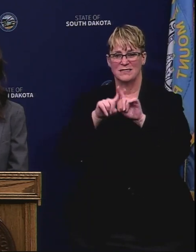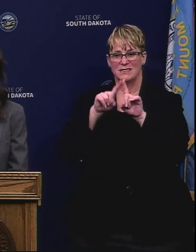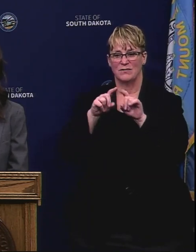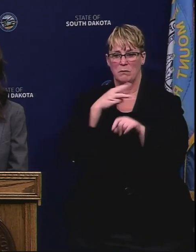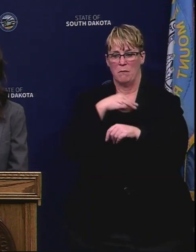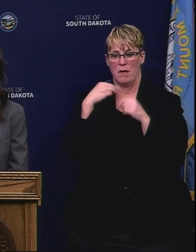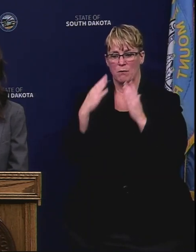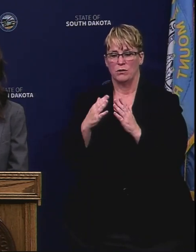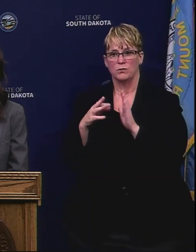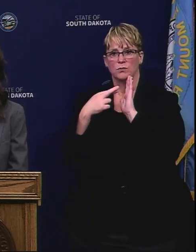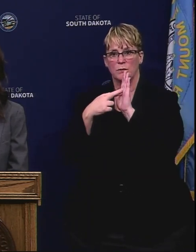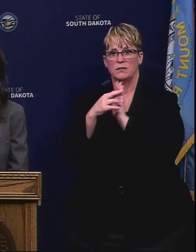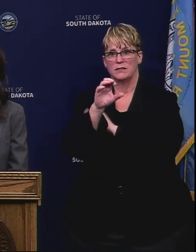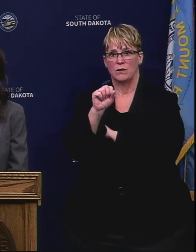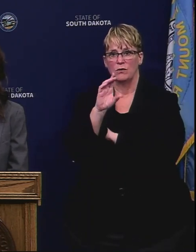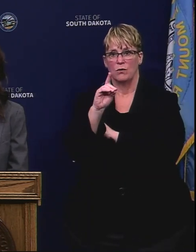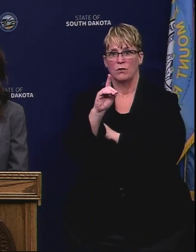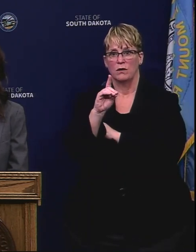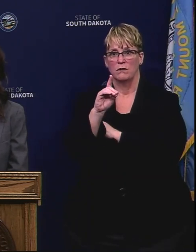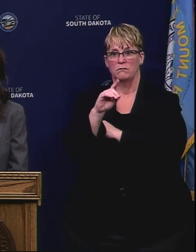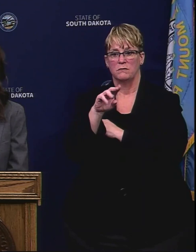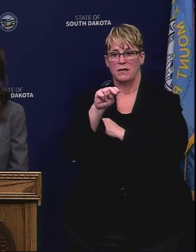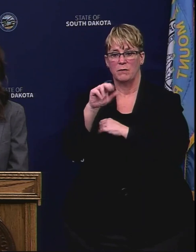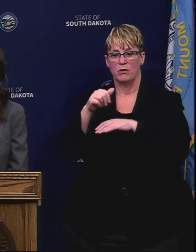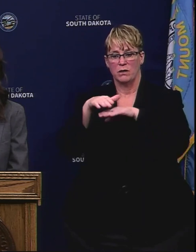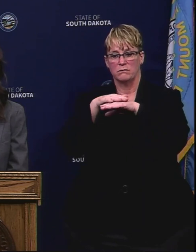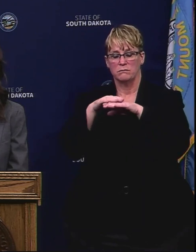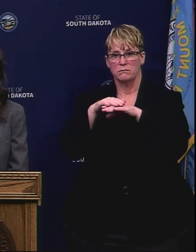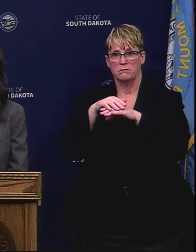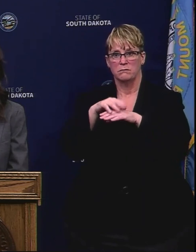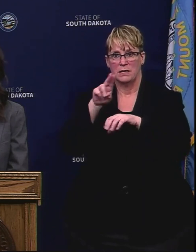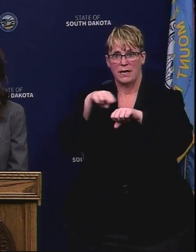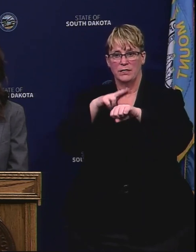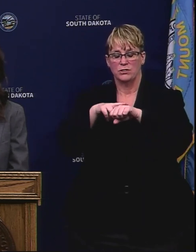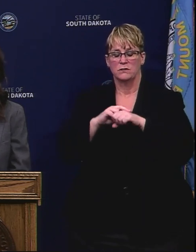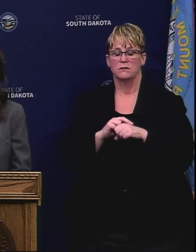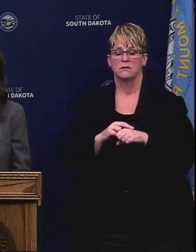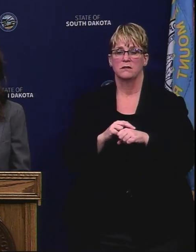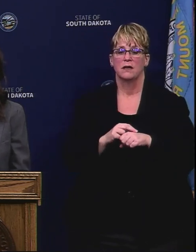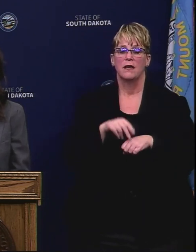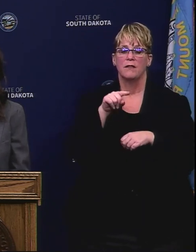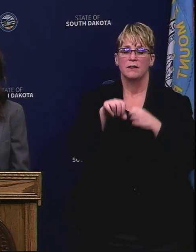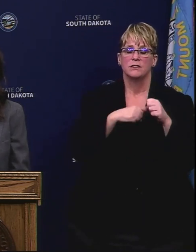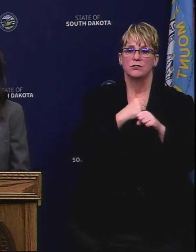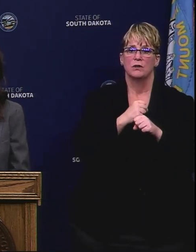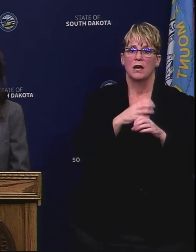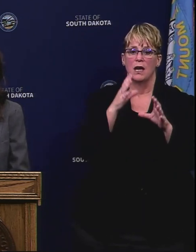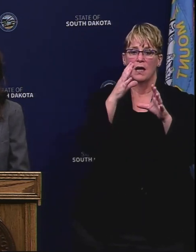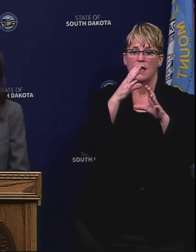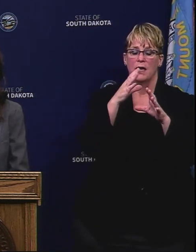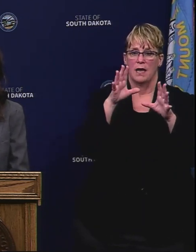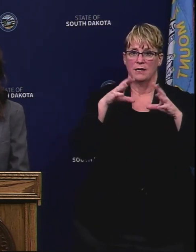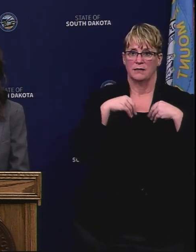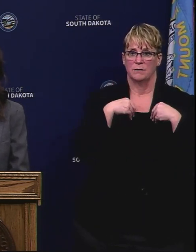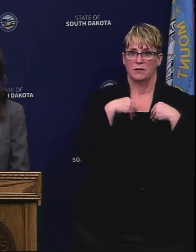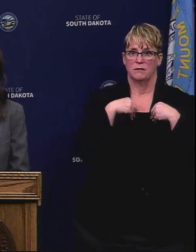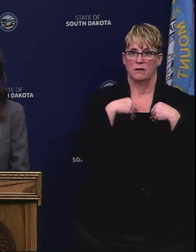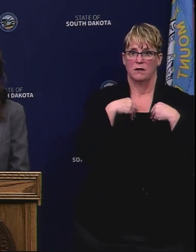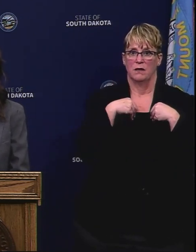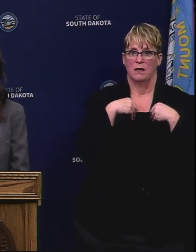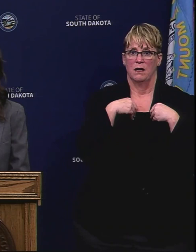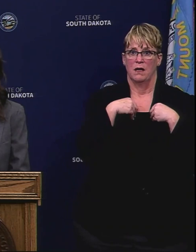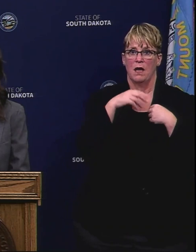represented South Dakota's tribal nations. Earlier this year on behalf of the state I accepted a missing and murdered native women